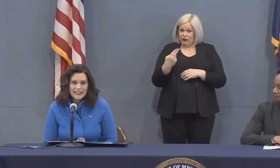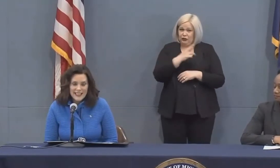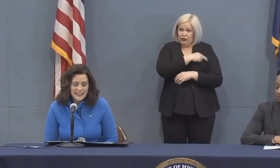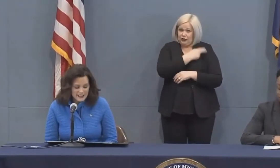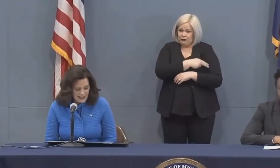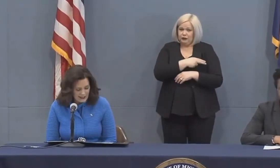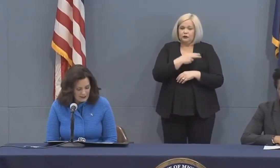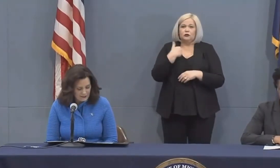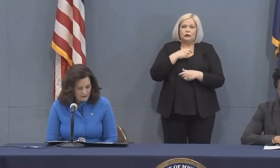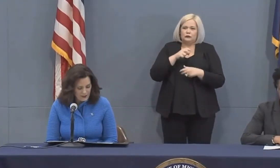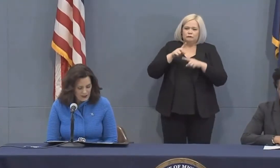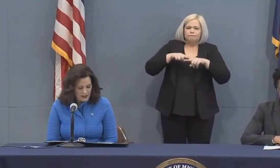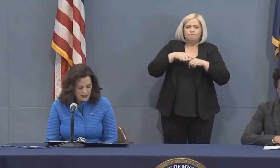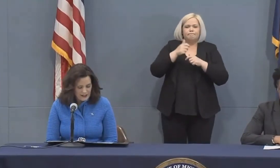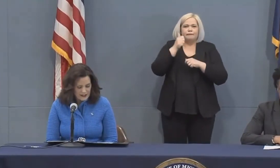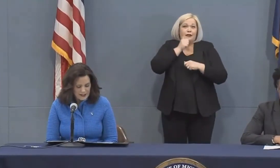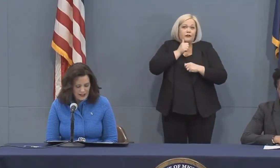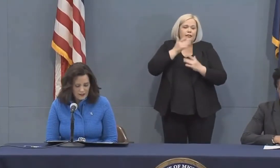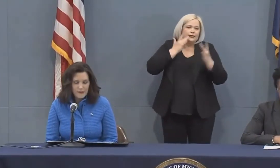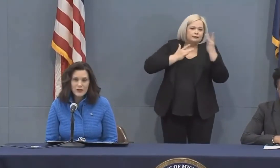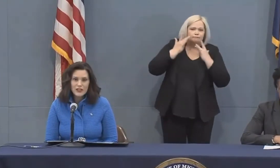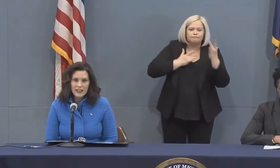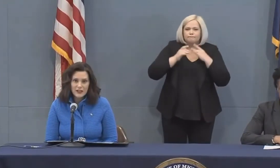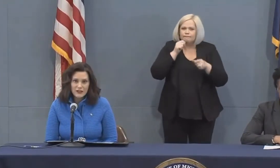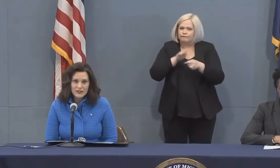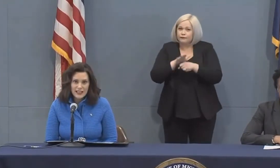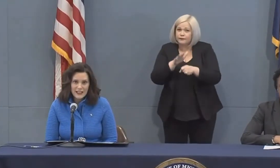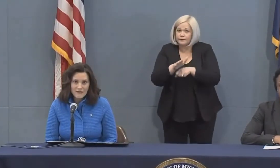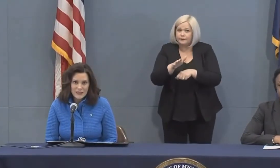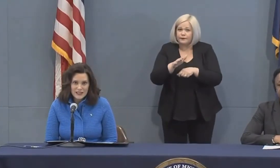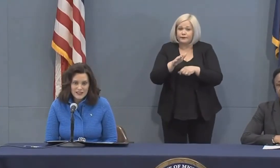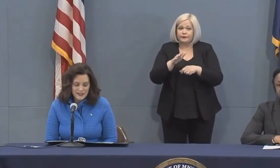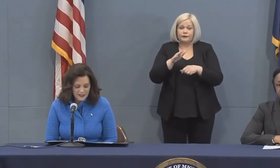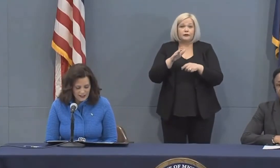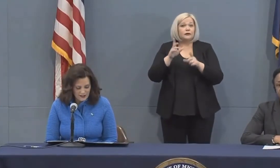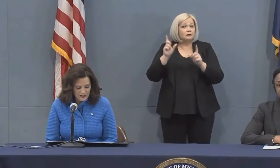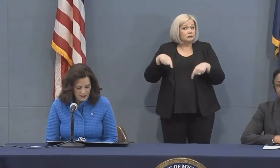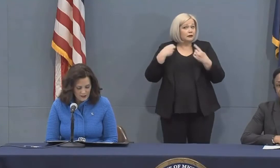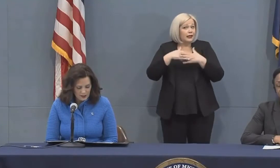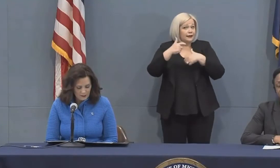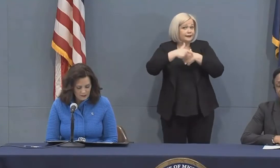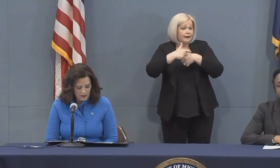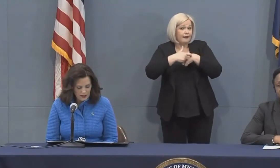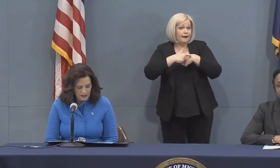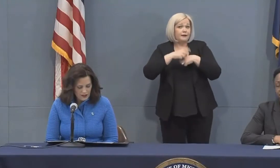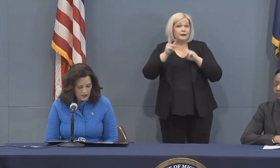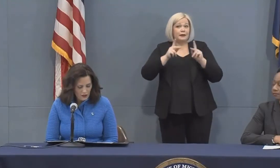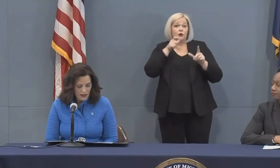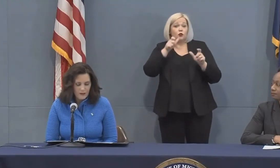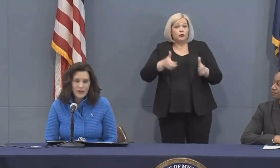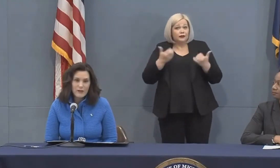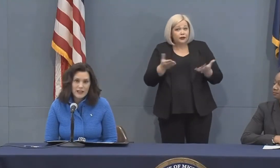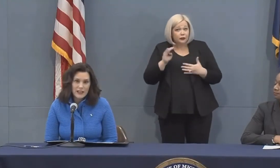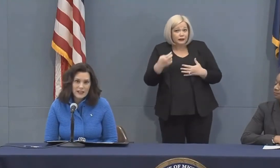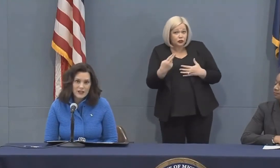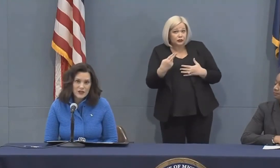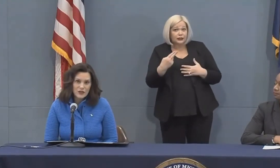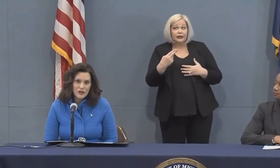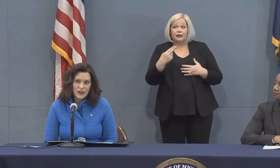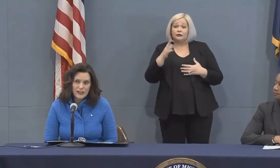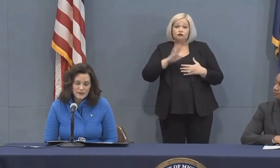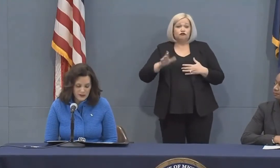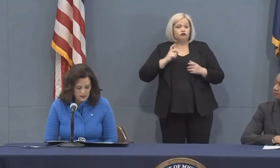working day to day. Since then, Michiganders and businesses have stepped up to donate PPE